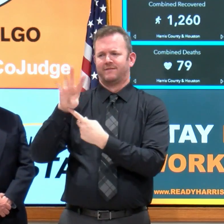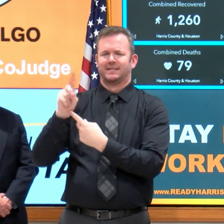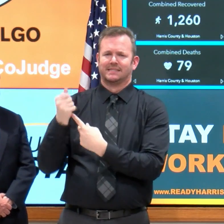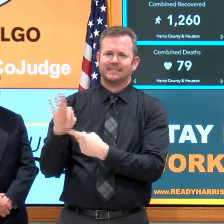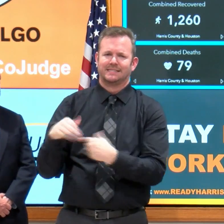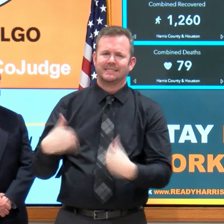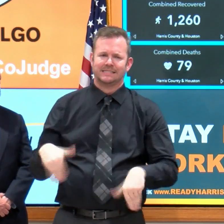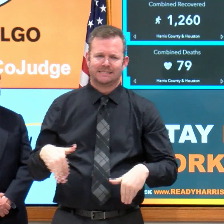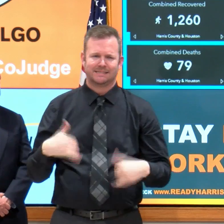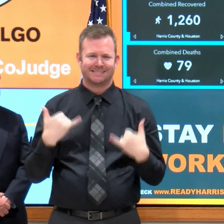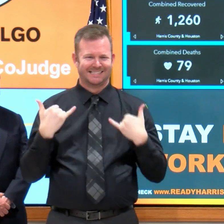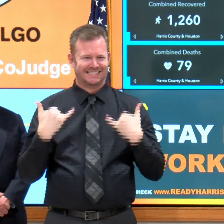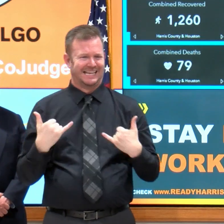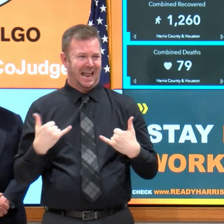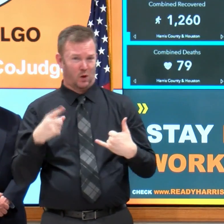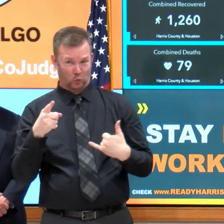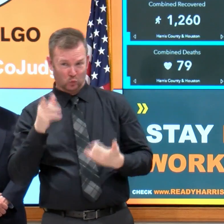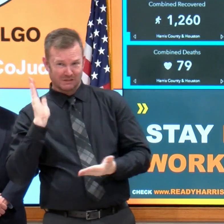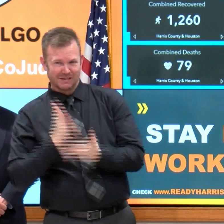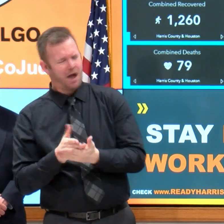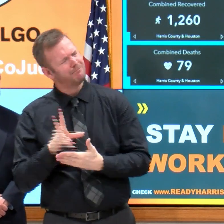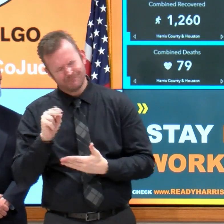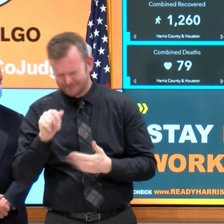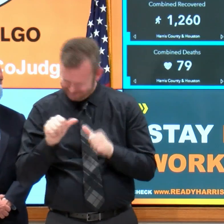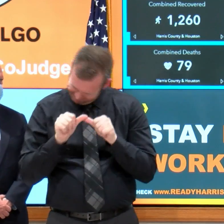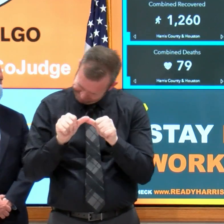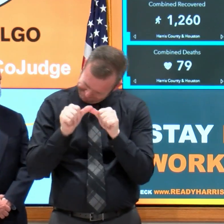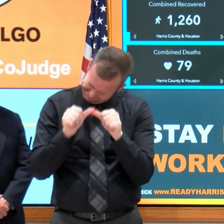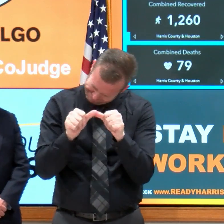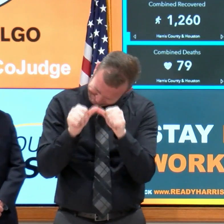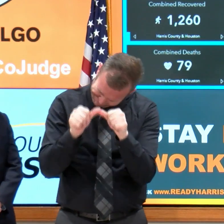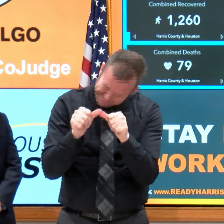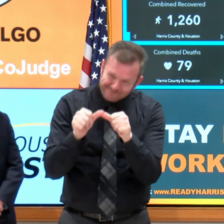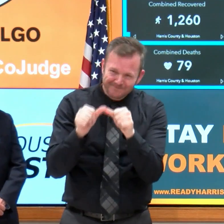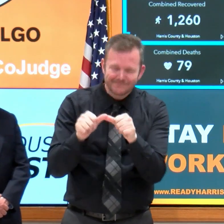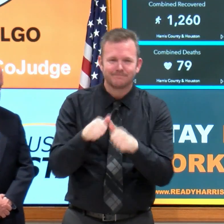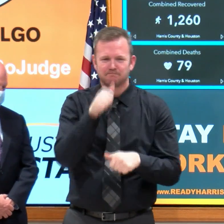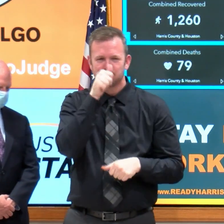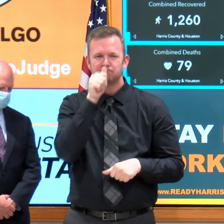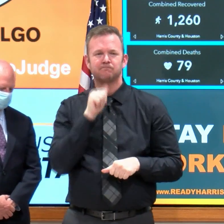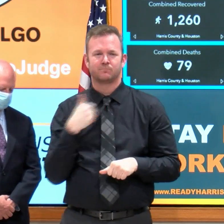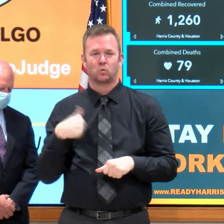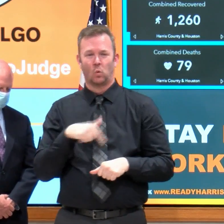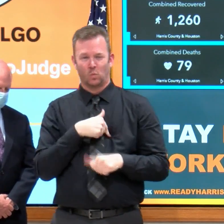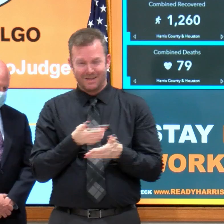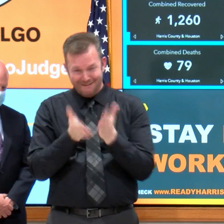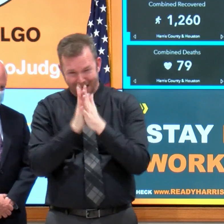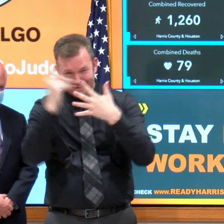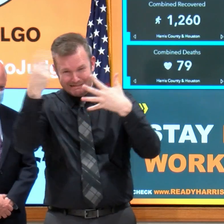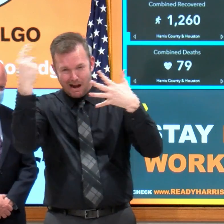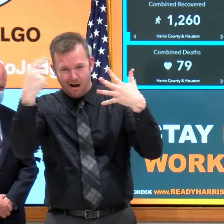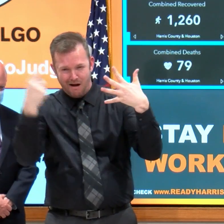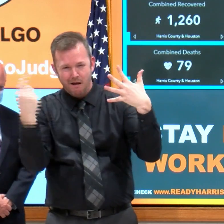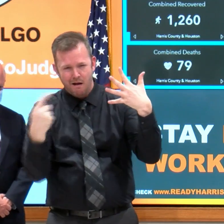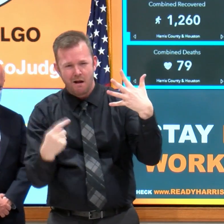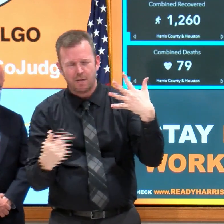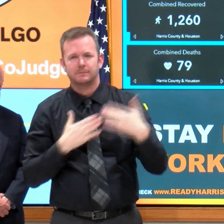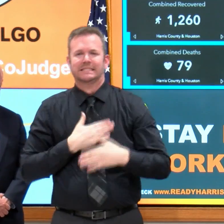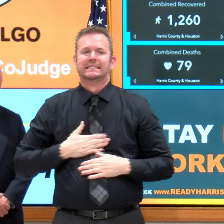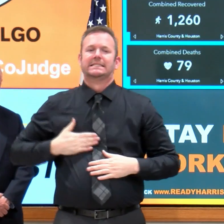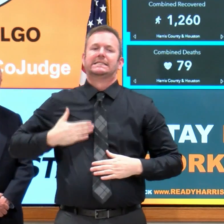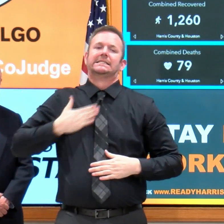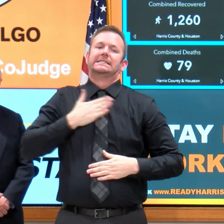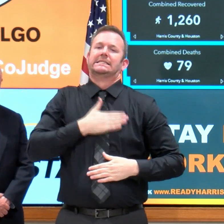closing, a lot of sacrifices have been asked by people in our city, in our county,